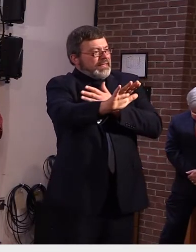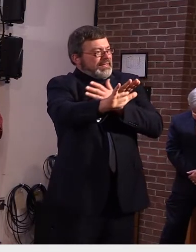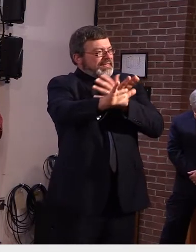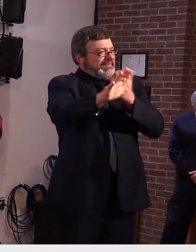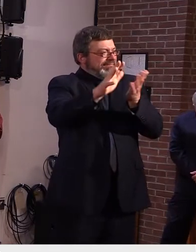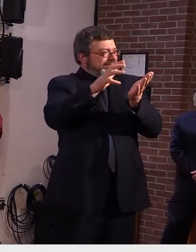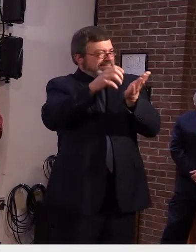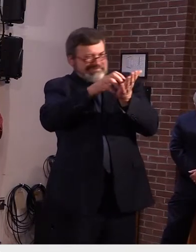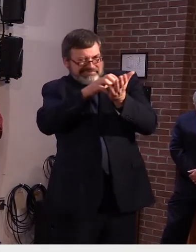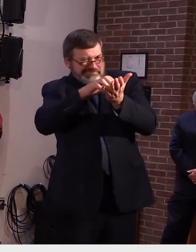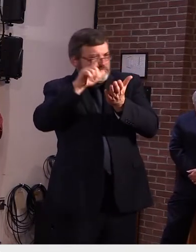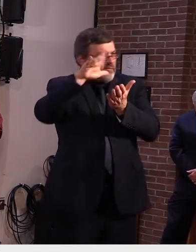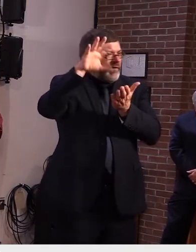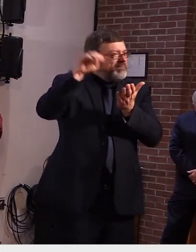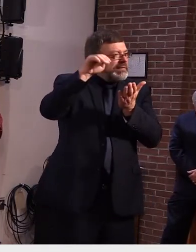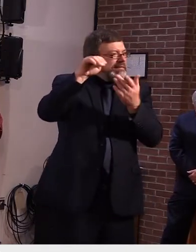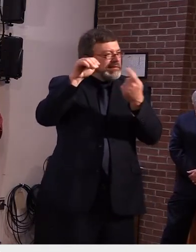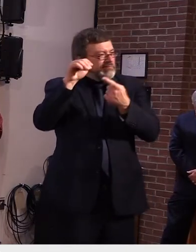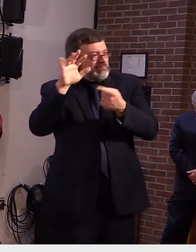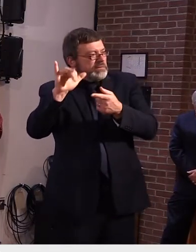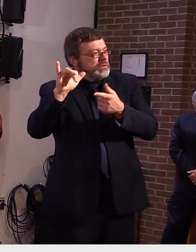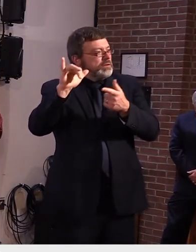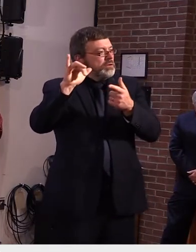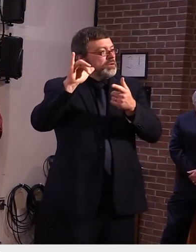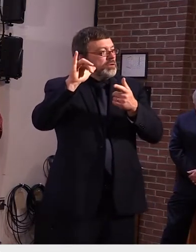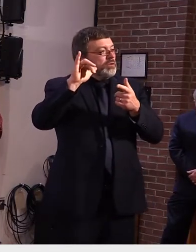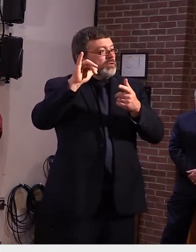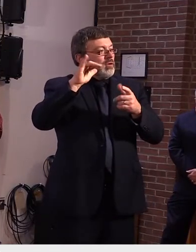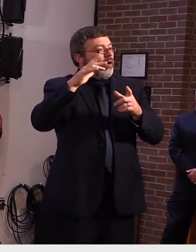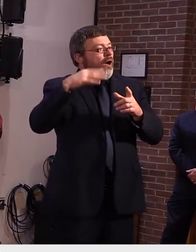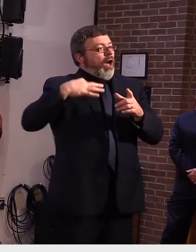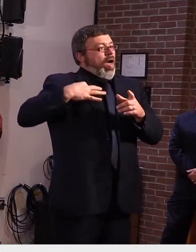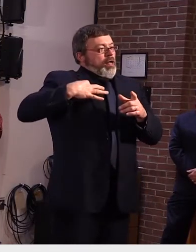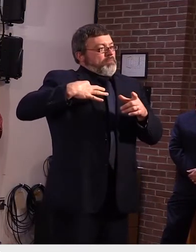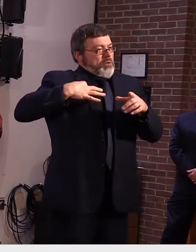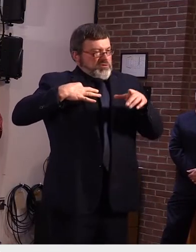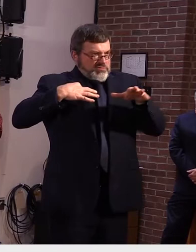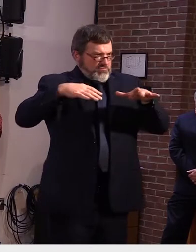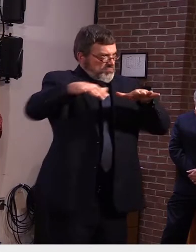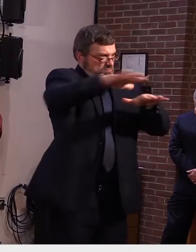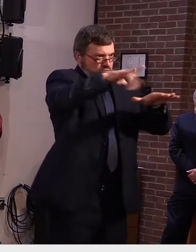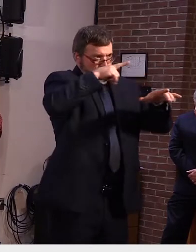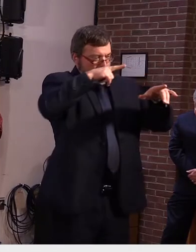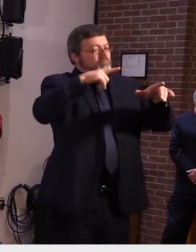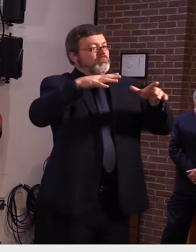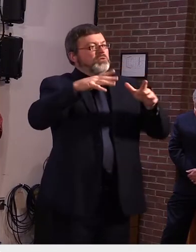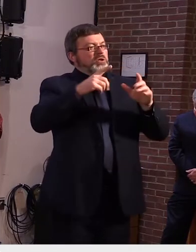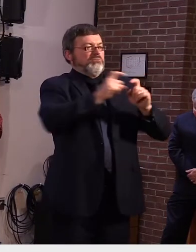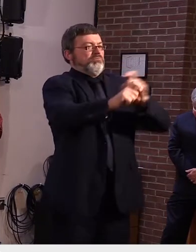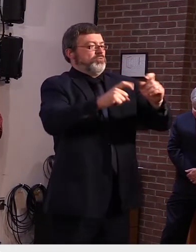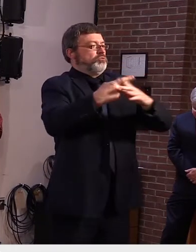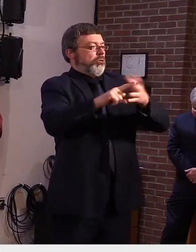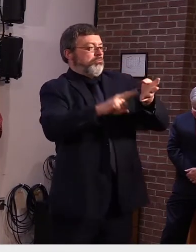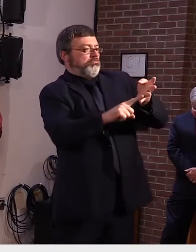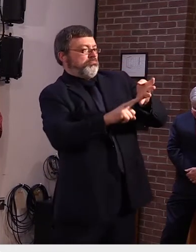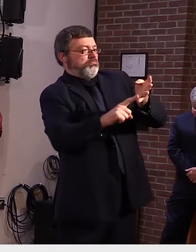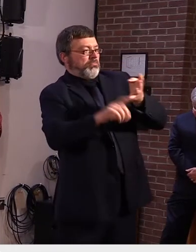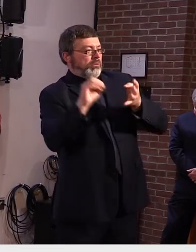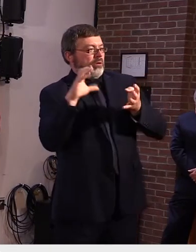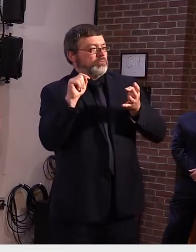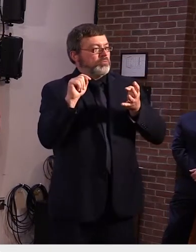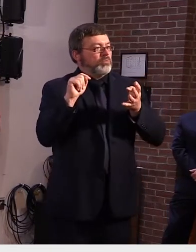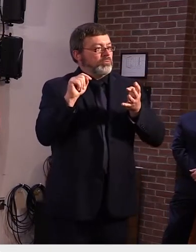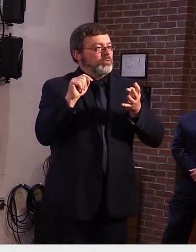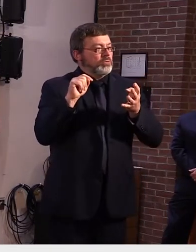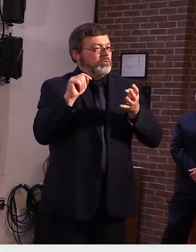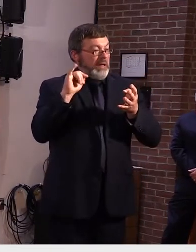will go to eligible claimants at the end of october in one uh bulk payment um and that could be that